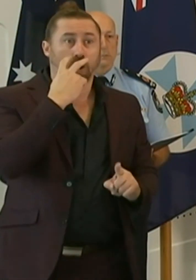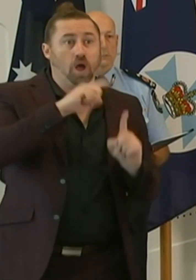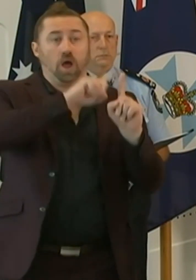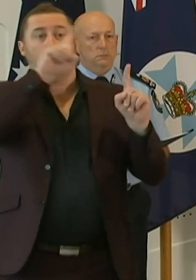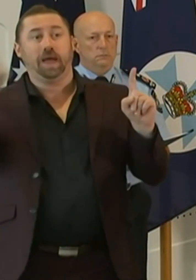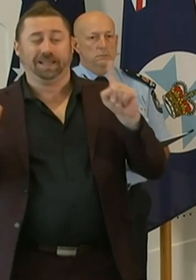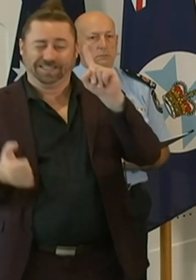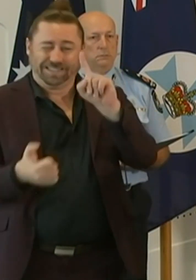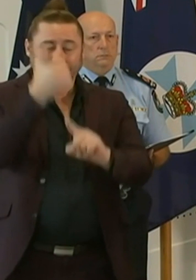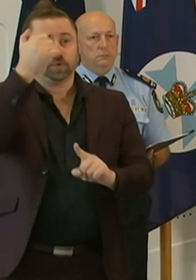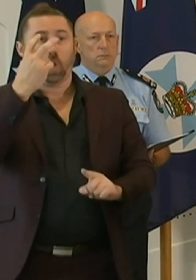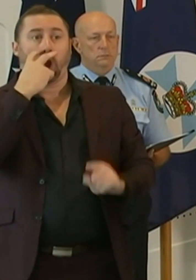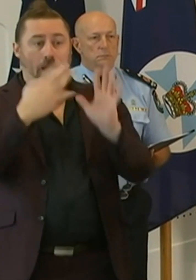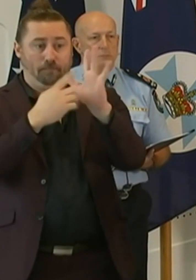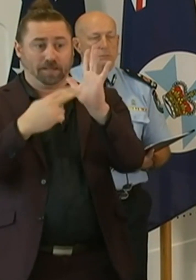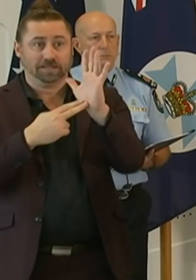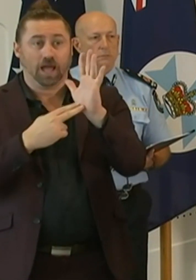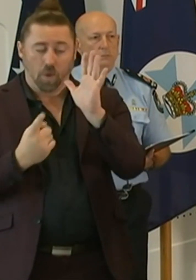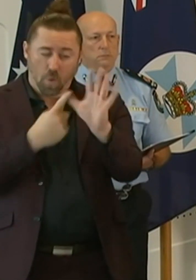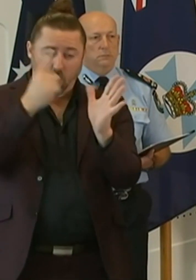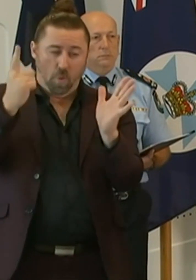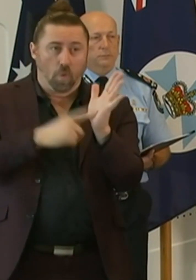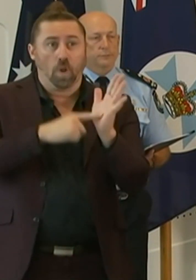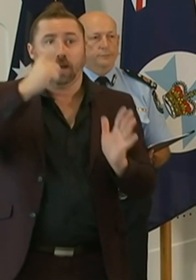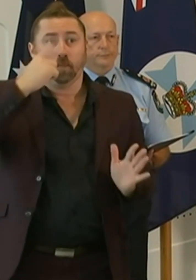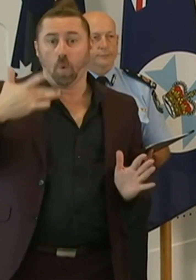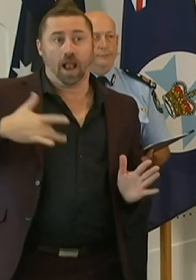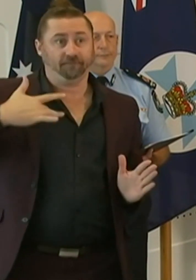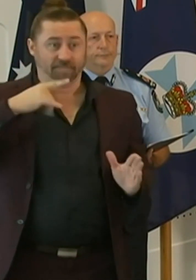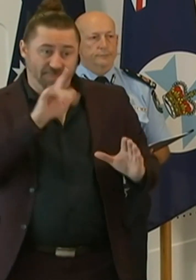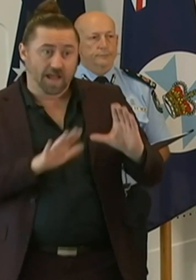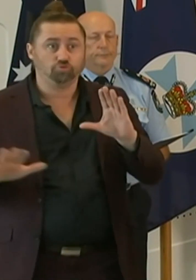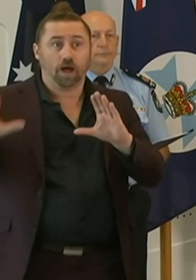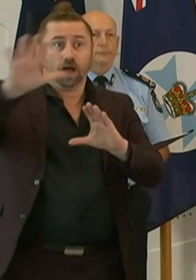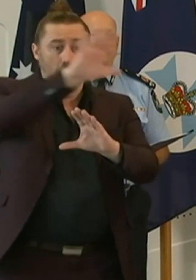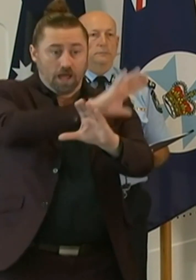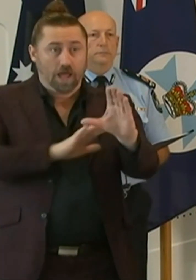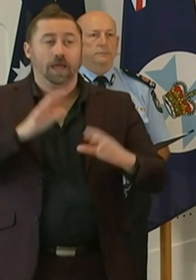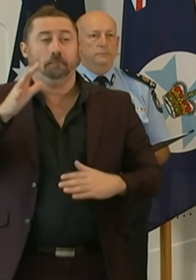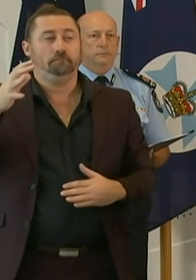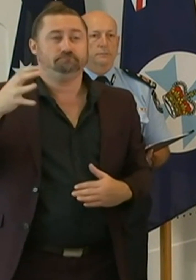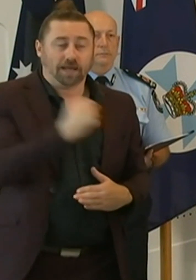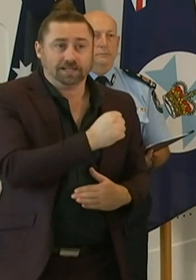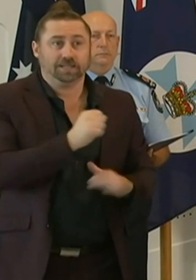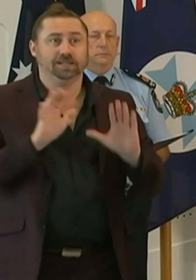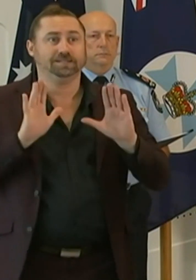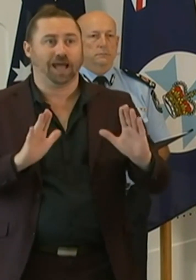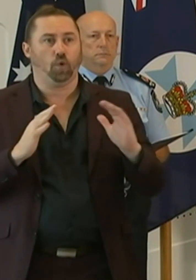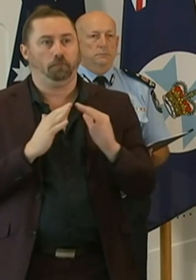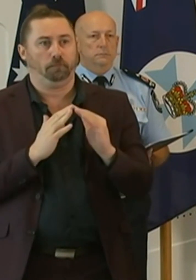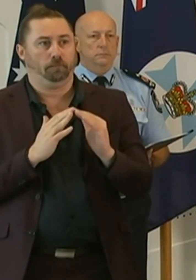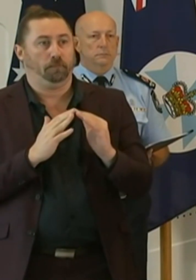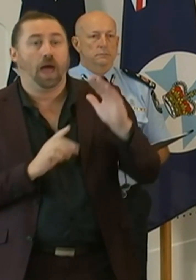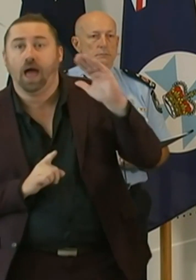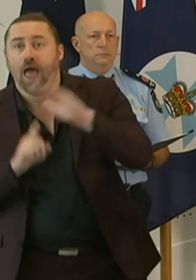Monday all residents living in those areas will be required to stay at